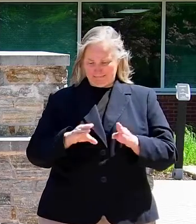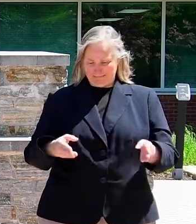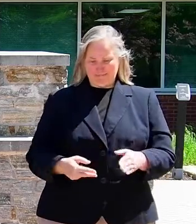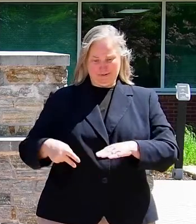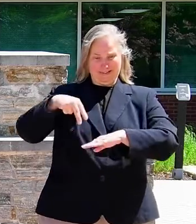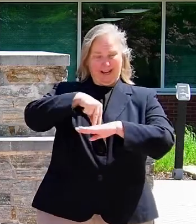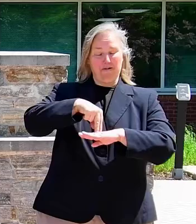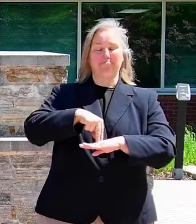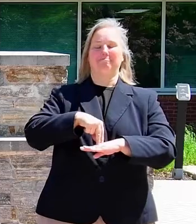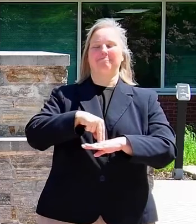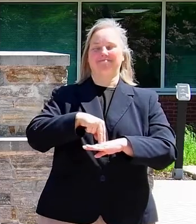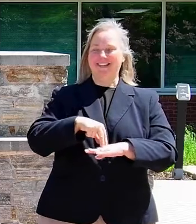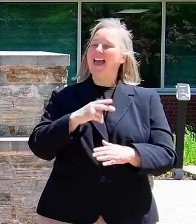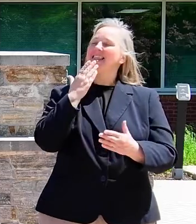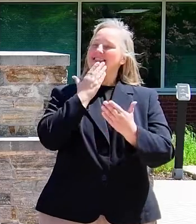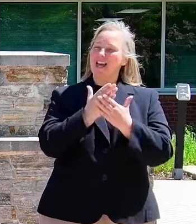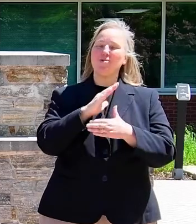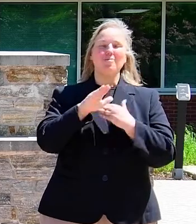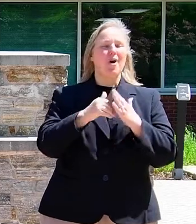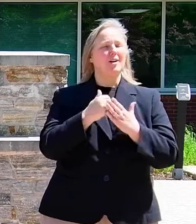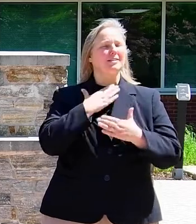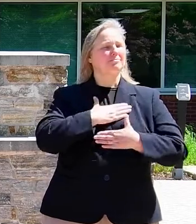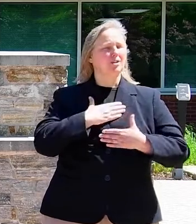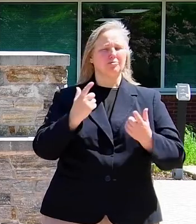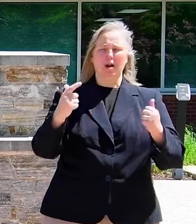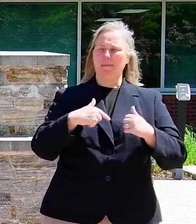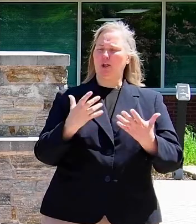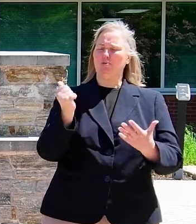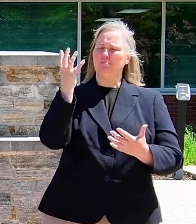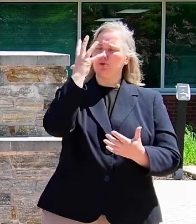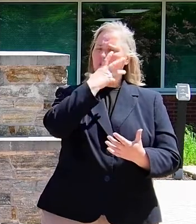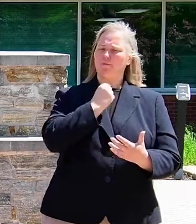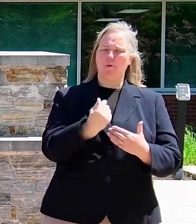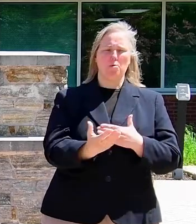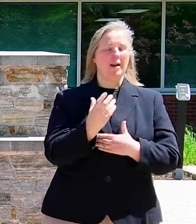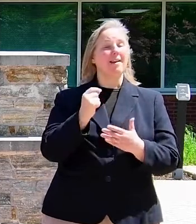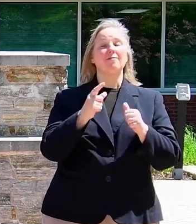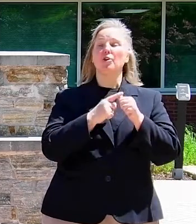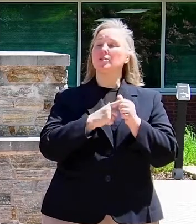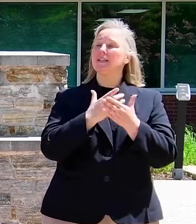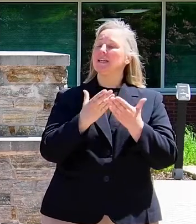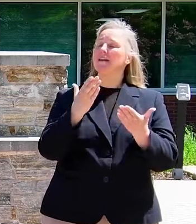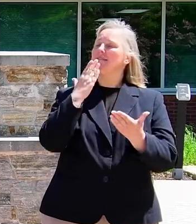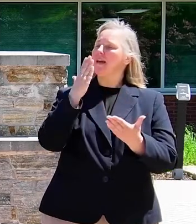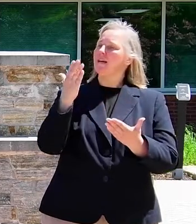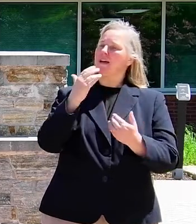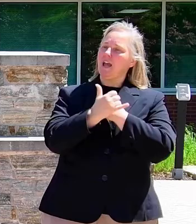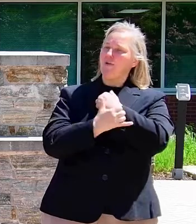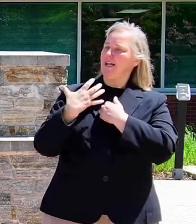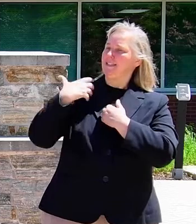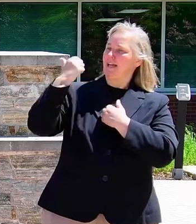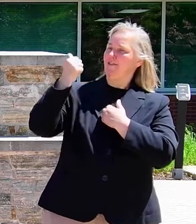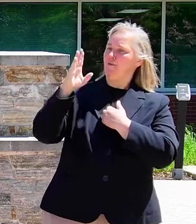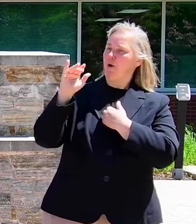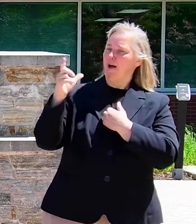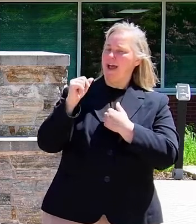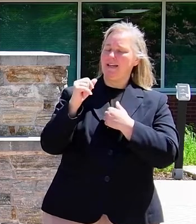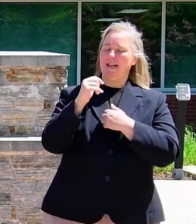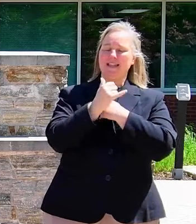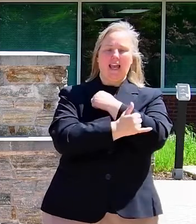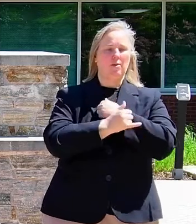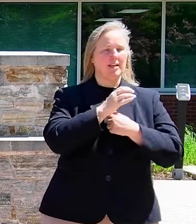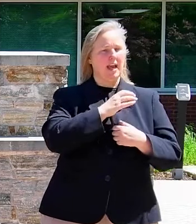Thank you all. And it's a pleasure to be here on a beautiful morning. And first to thank County Executive Ball, and the County Council and the State